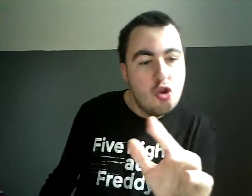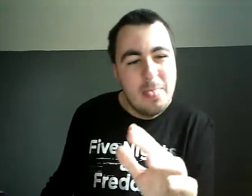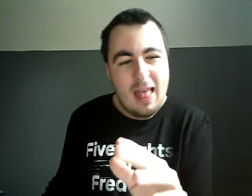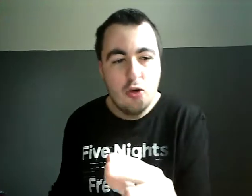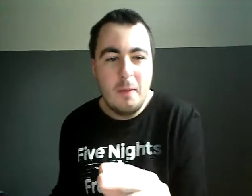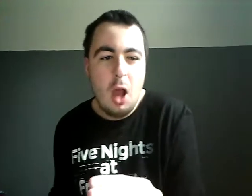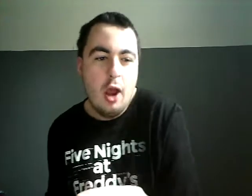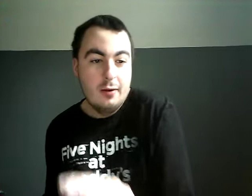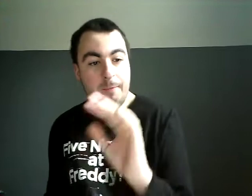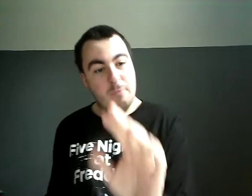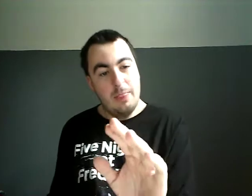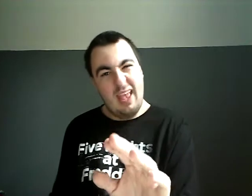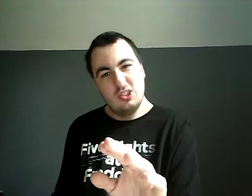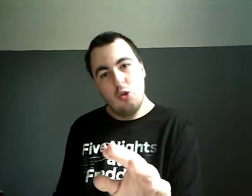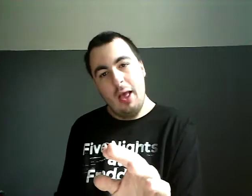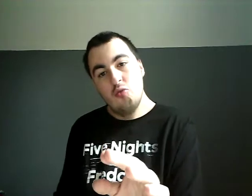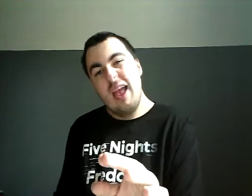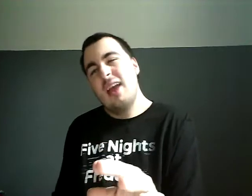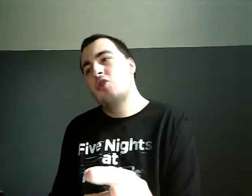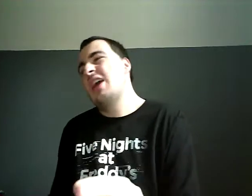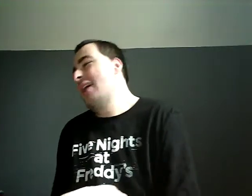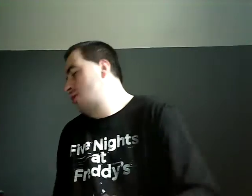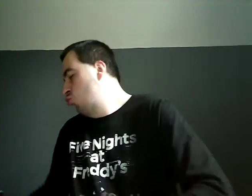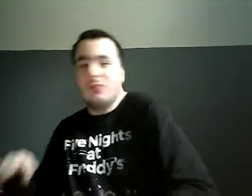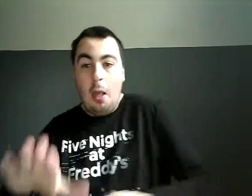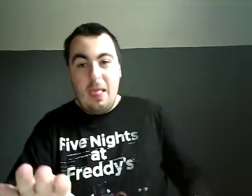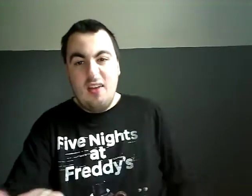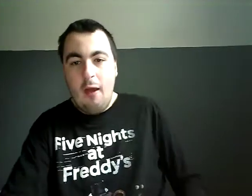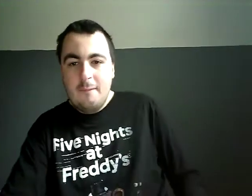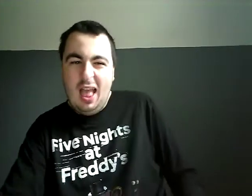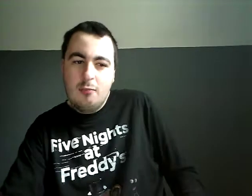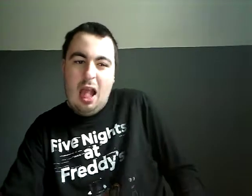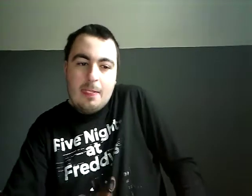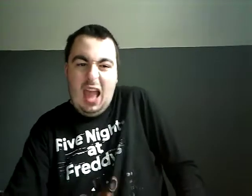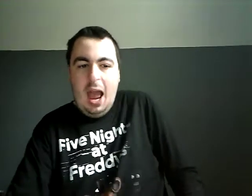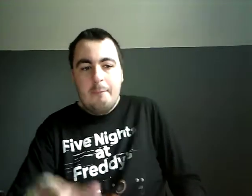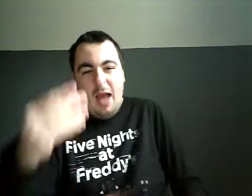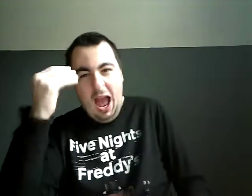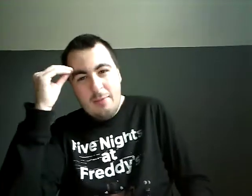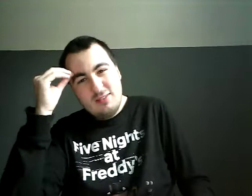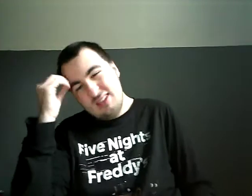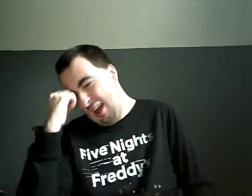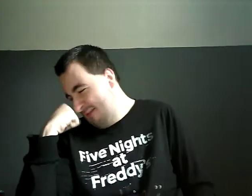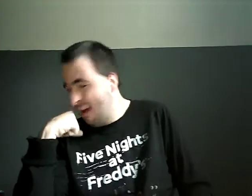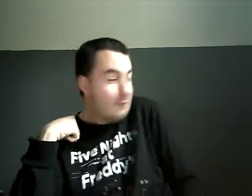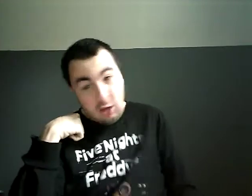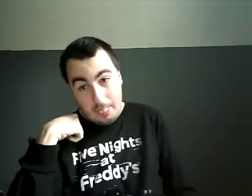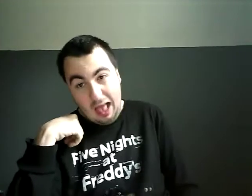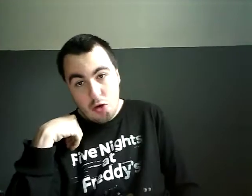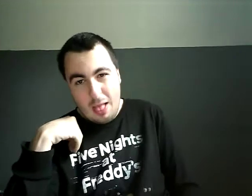Torn apart by this affliction, locked up inside myself, this